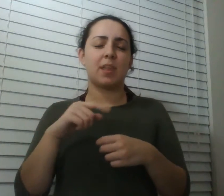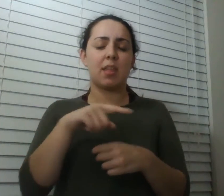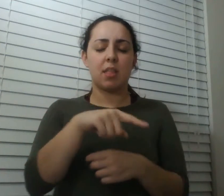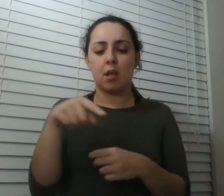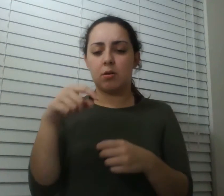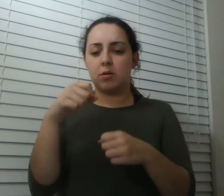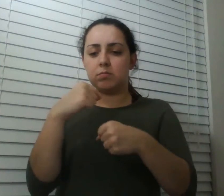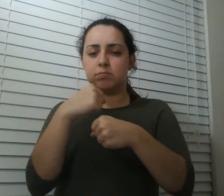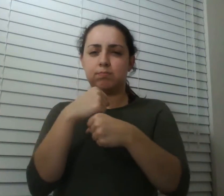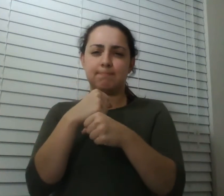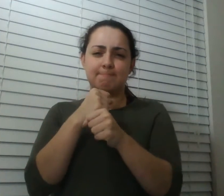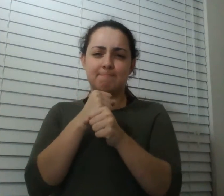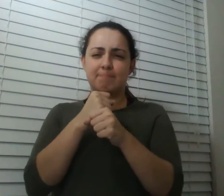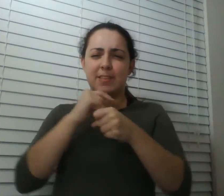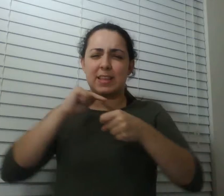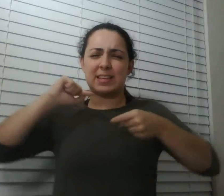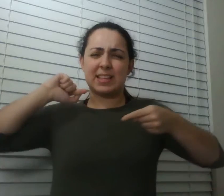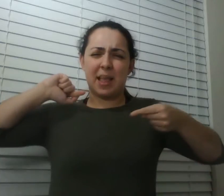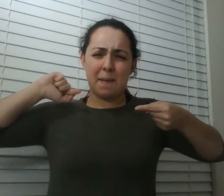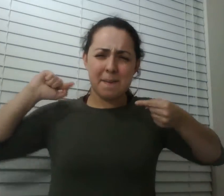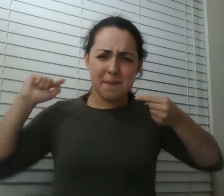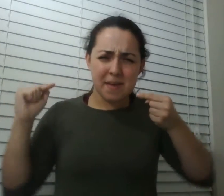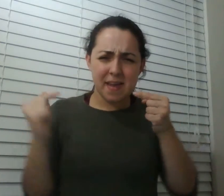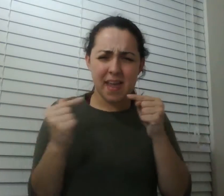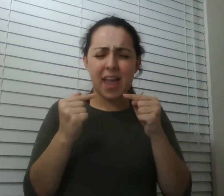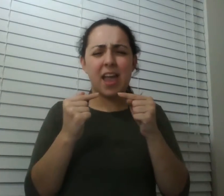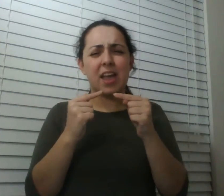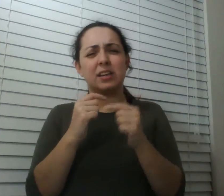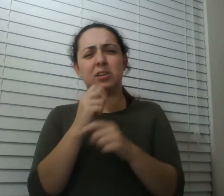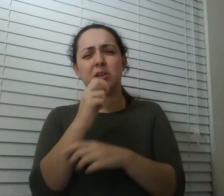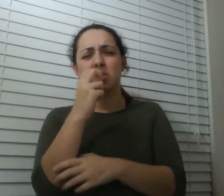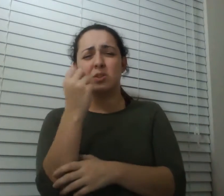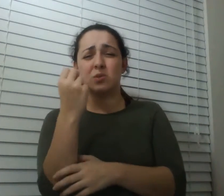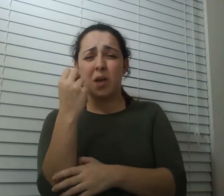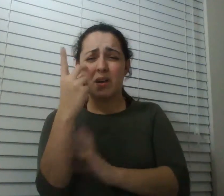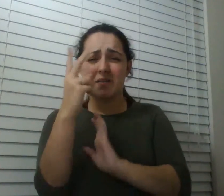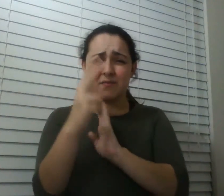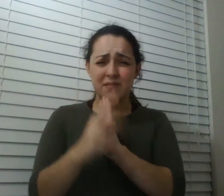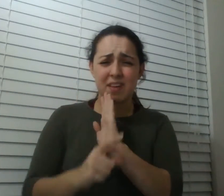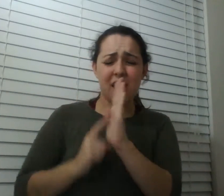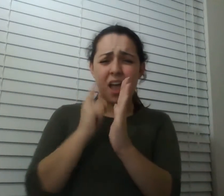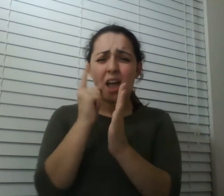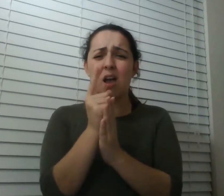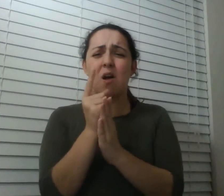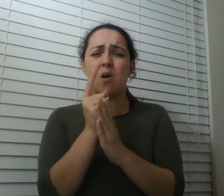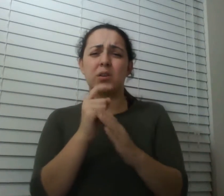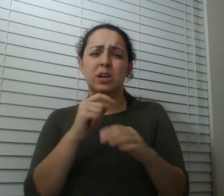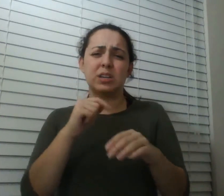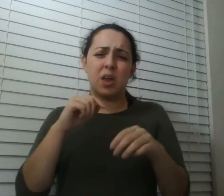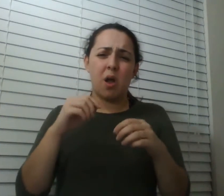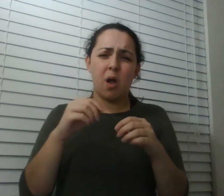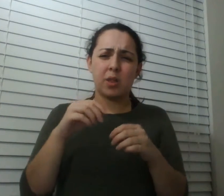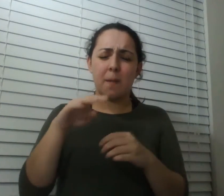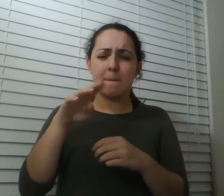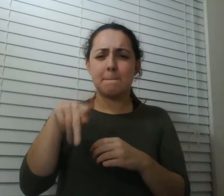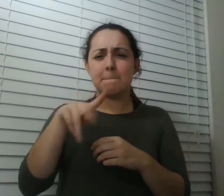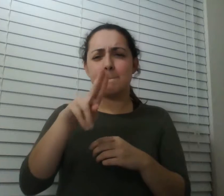hours and you get these pulsations you get this this pain crescendo that goes to you just about wanting to scream that